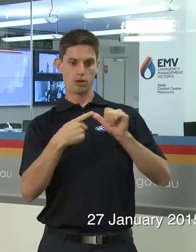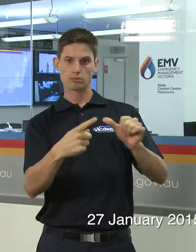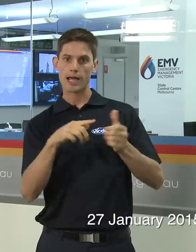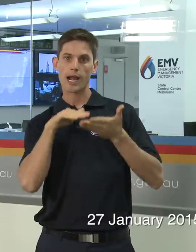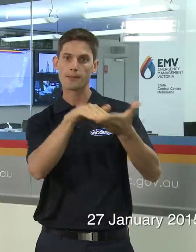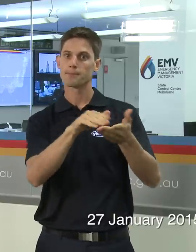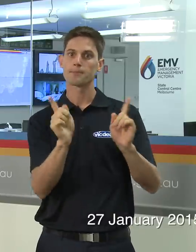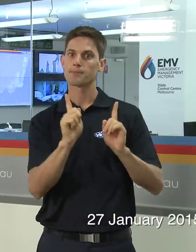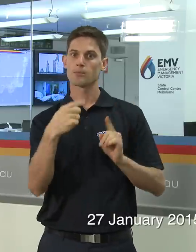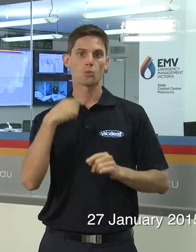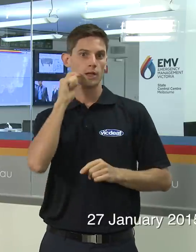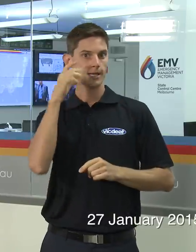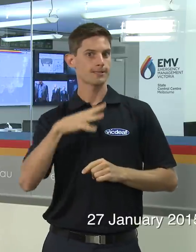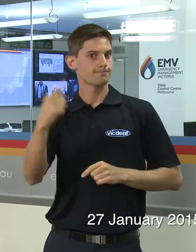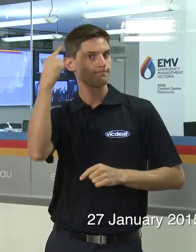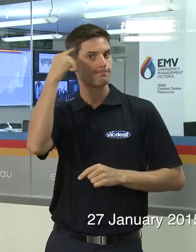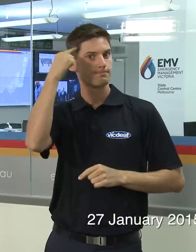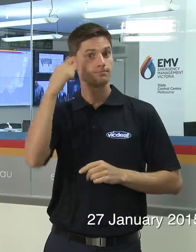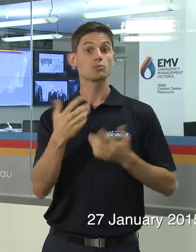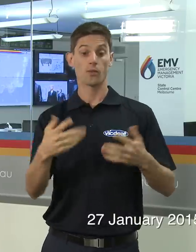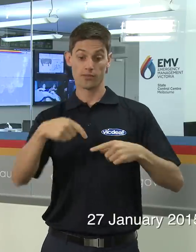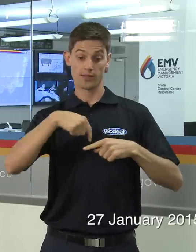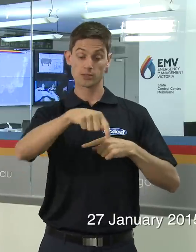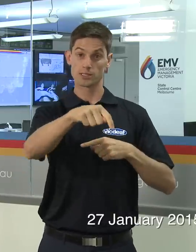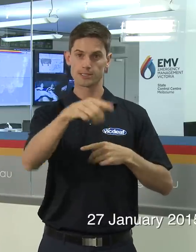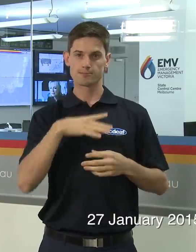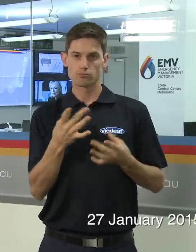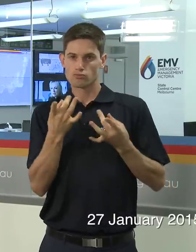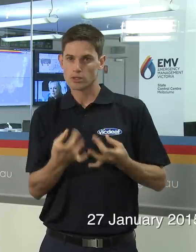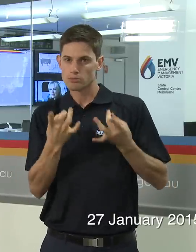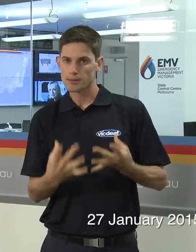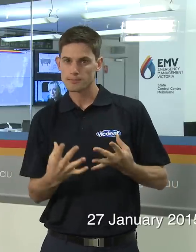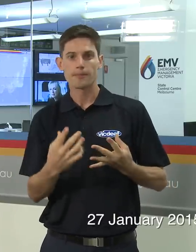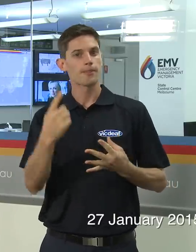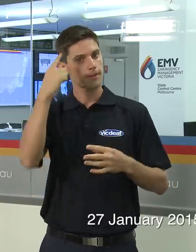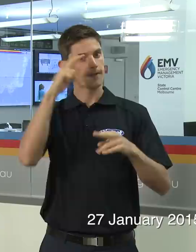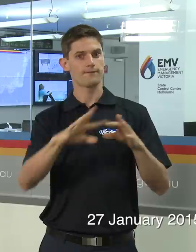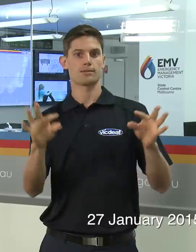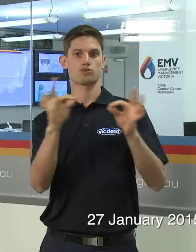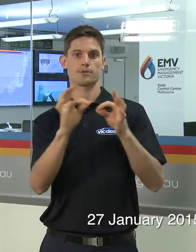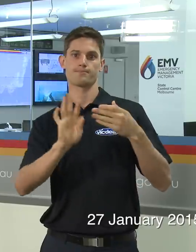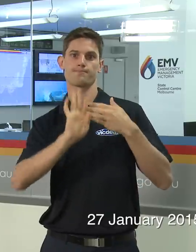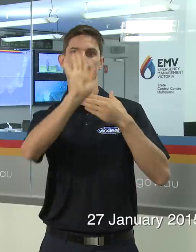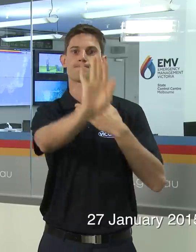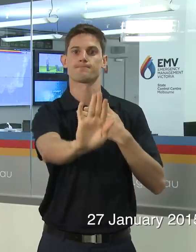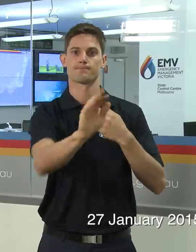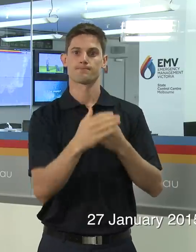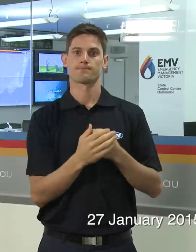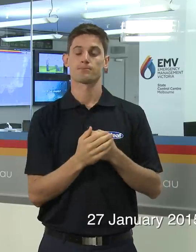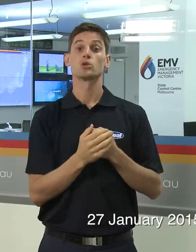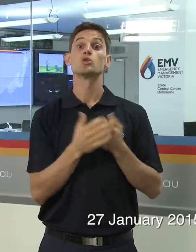weather will come back and it'll just be a matter of how significant that weather is during those weeks but it's certainly the time to think about schools